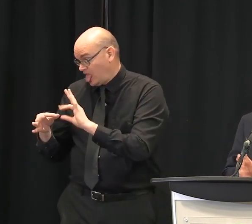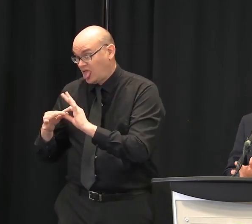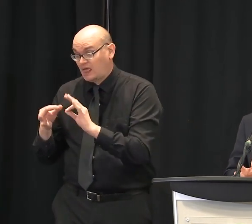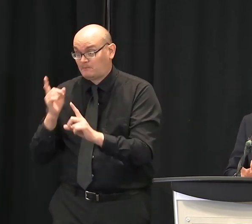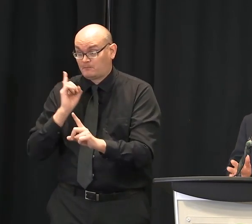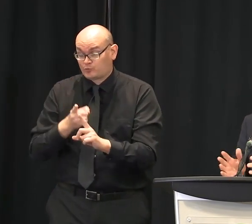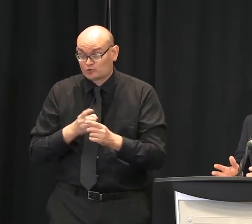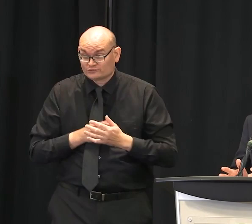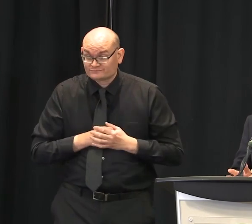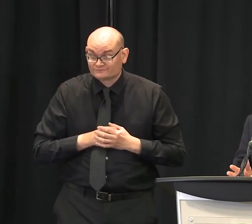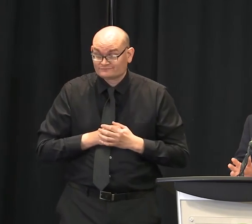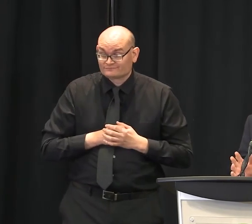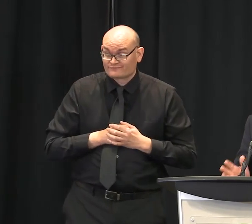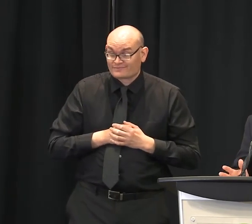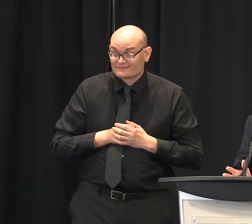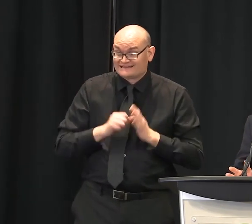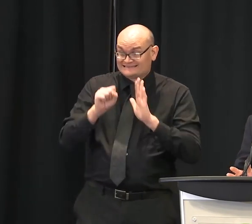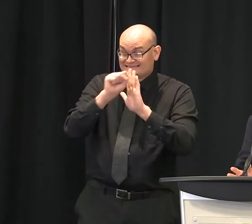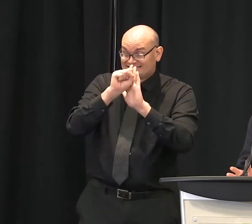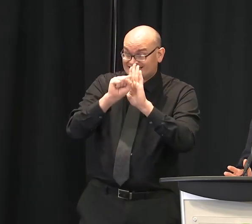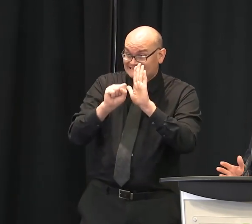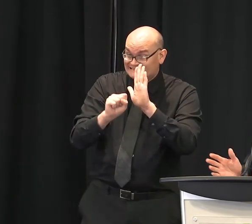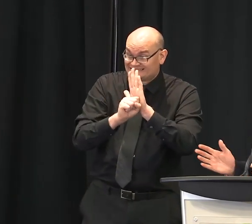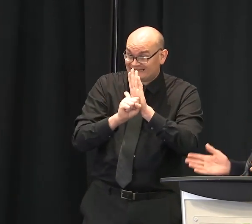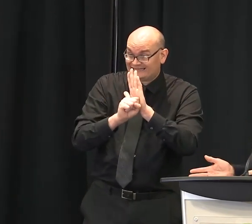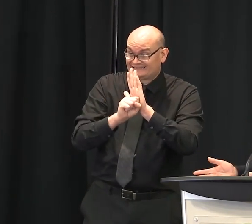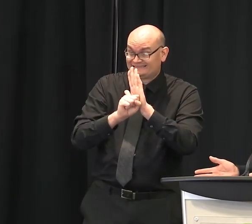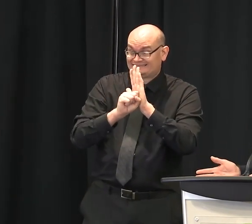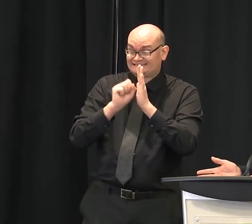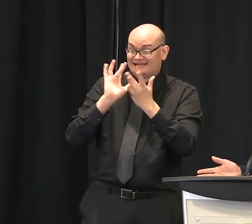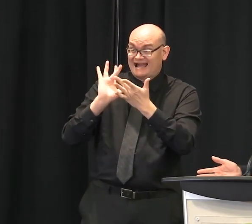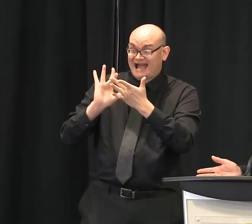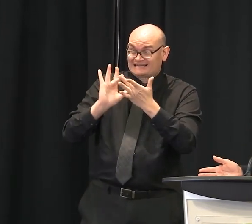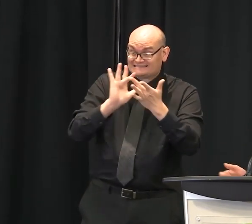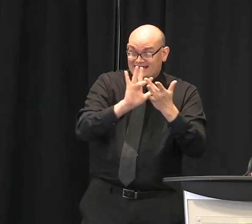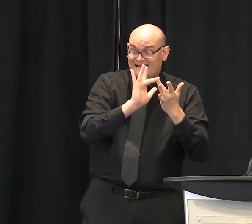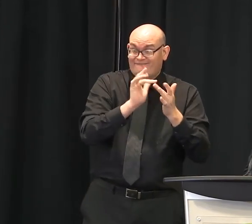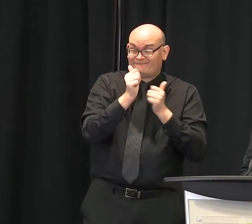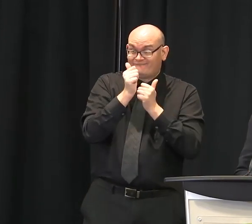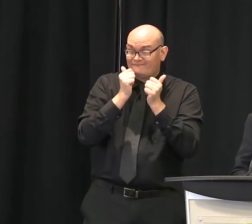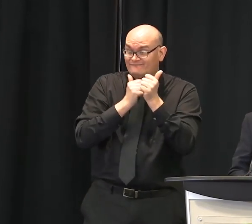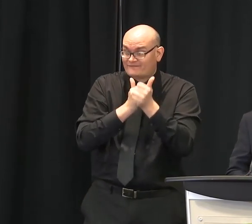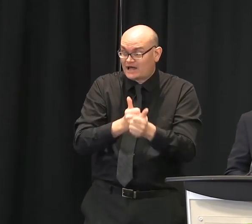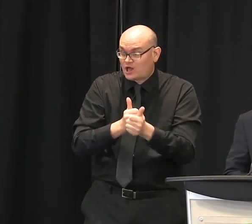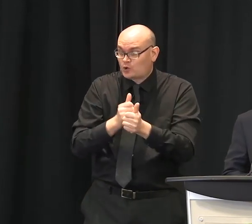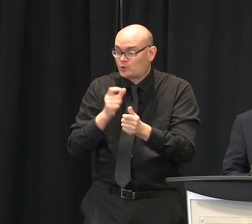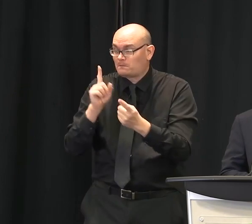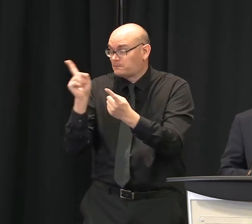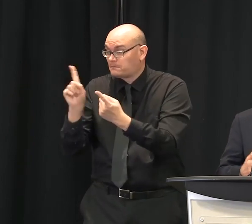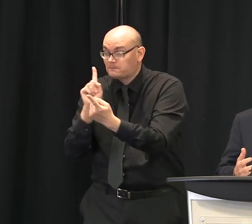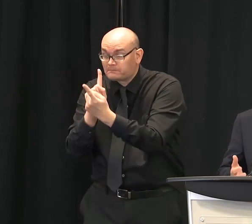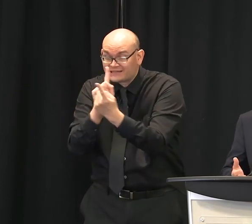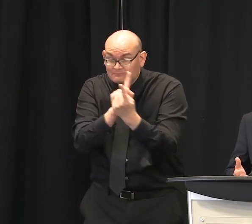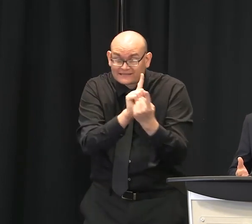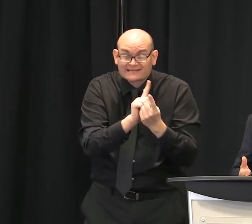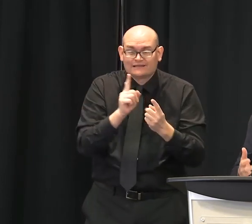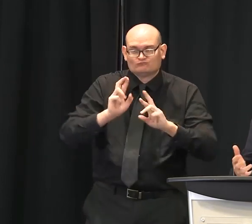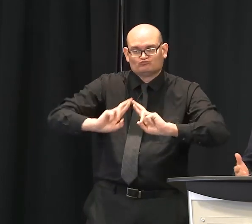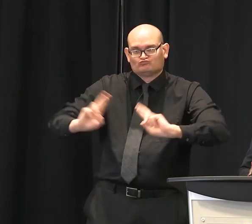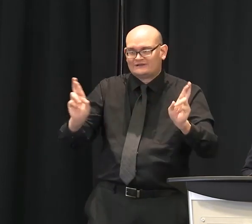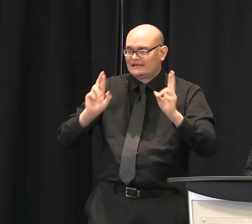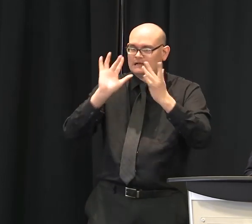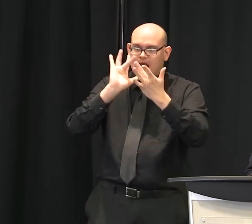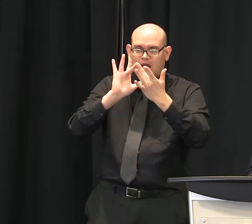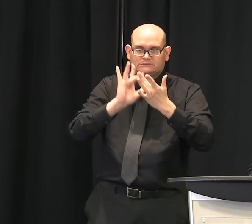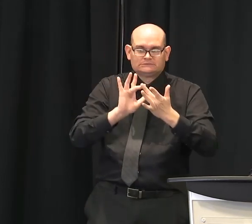on testing and tracing is quite serious, and I had a chance to be briefed on this a little bit further. It looks like we're going to have a very comprehensive and